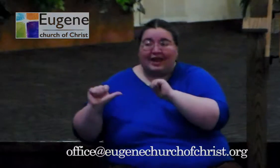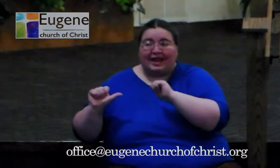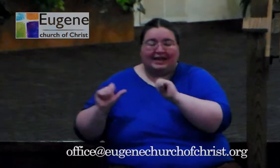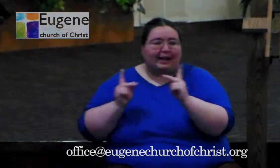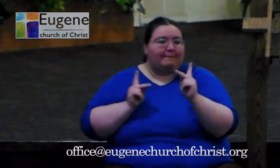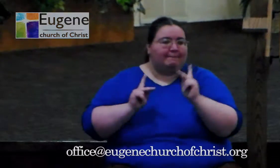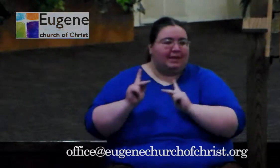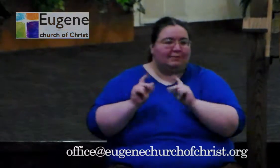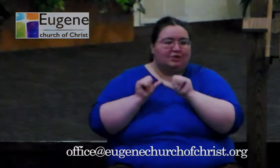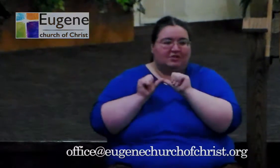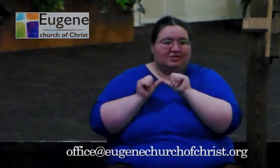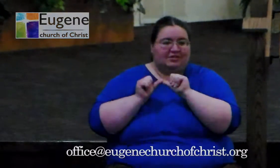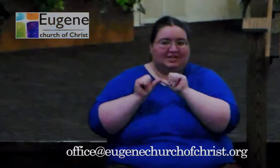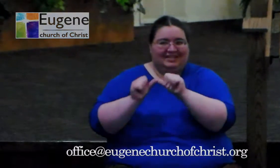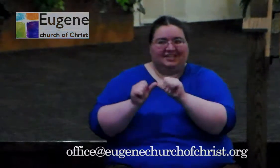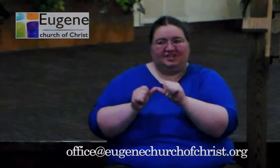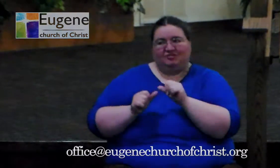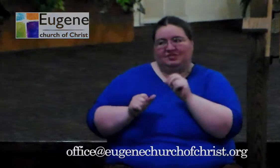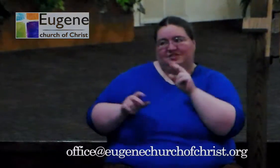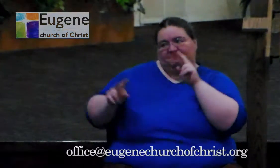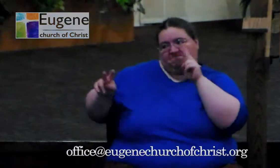oh, well, you know about her. You know how she is.